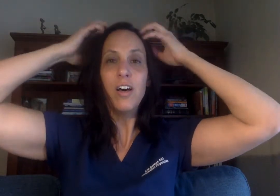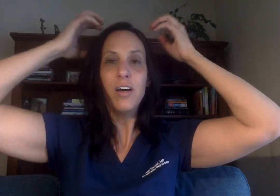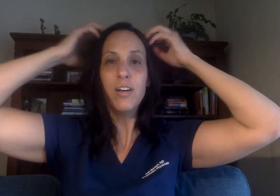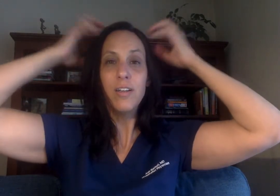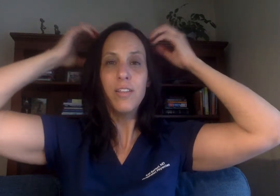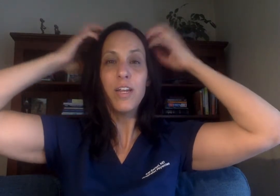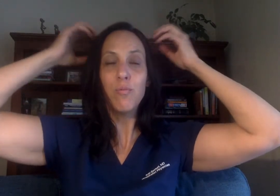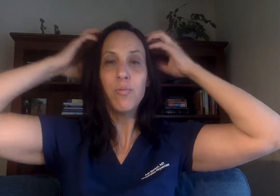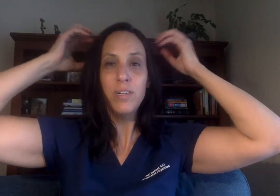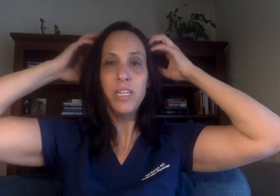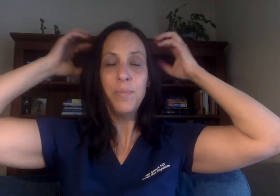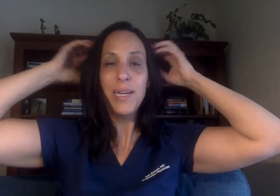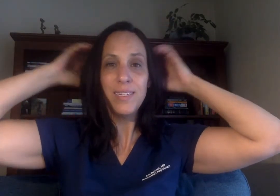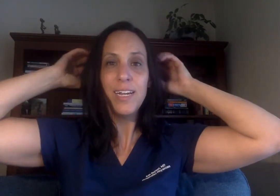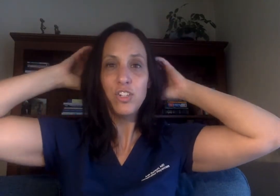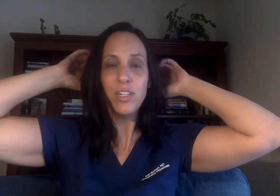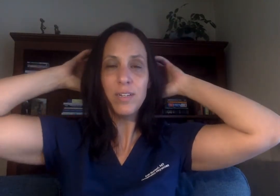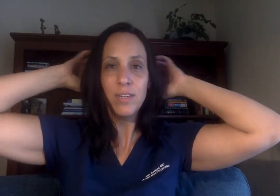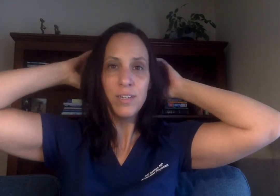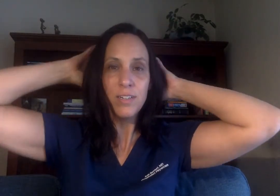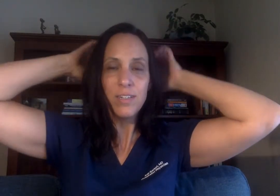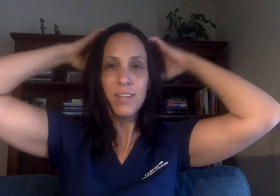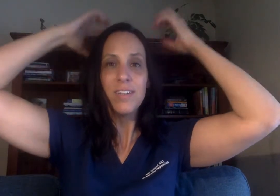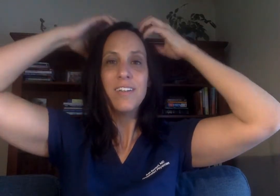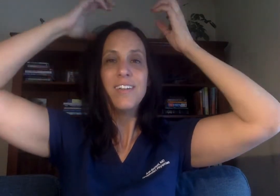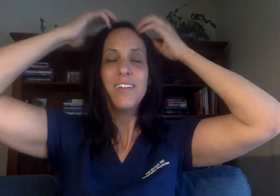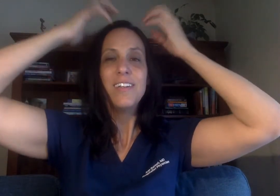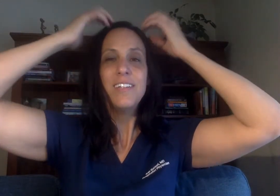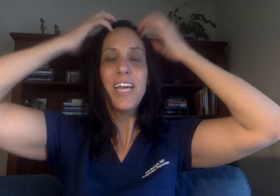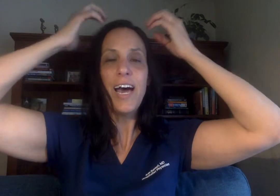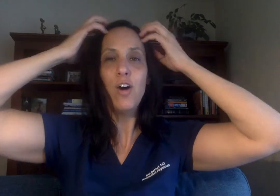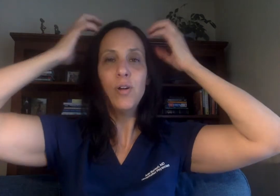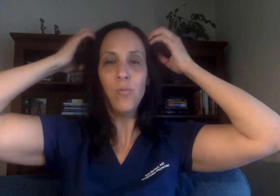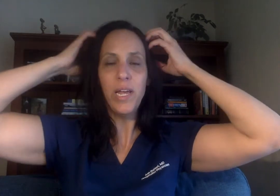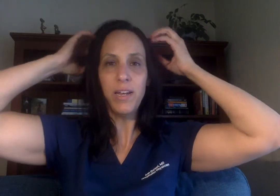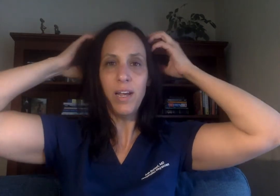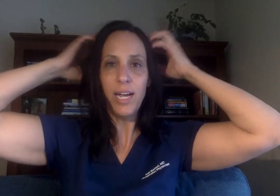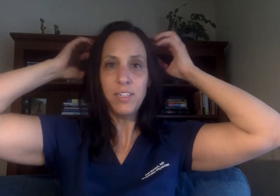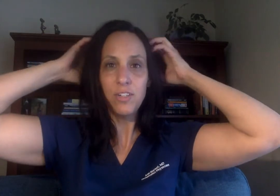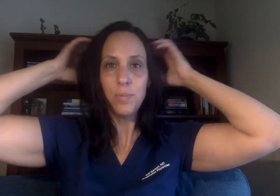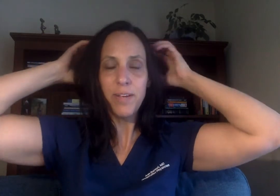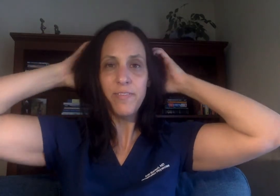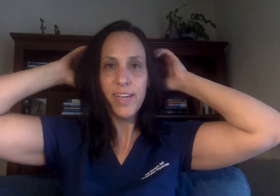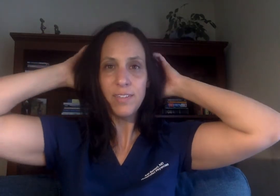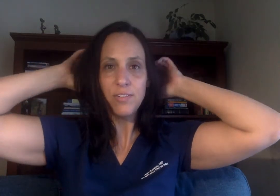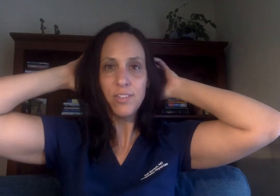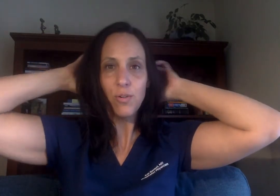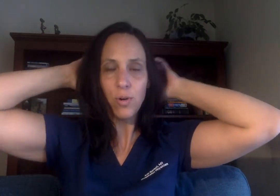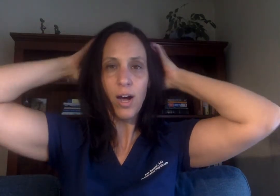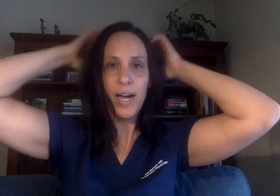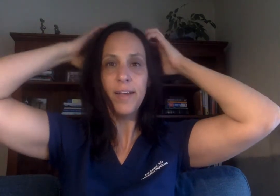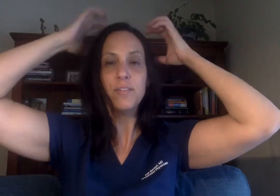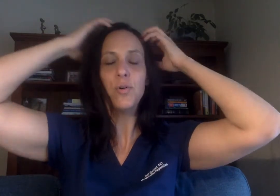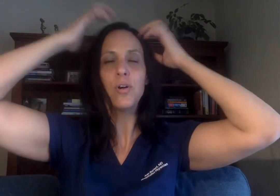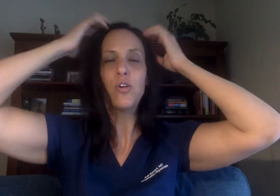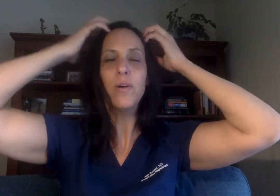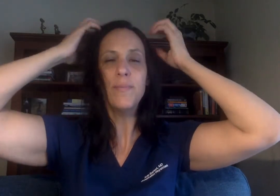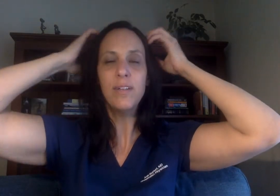that I really pay attention to how and when I touch my face or eyes or equipment.